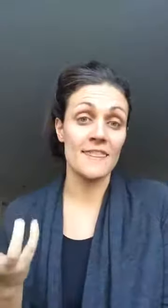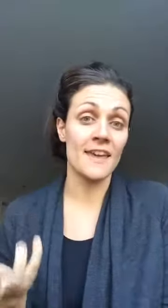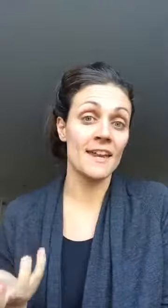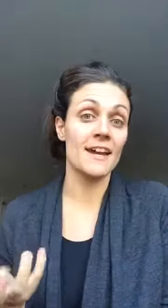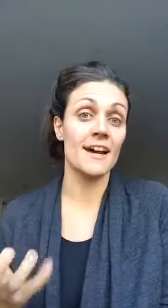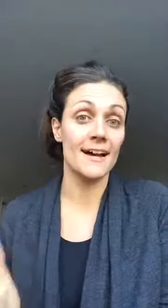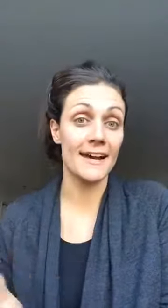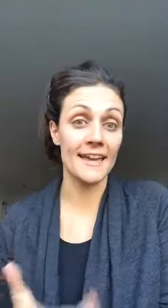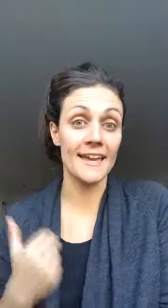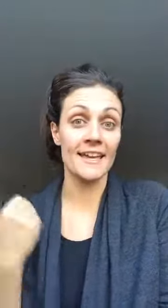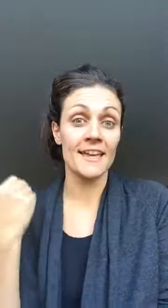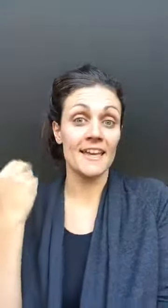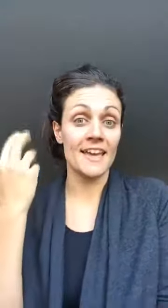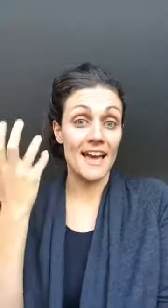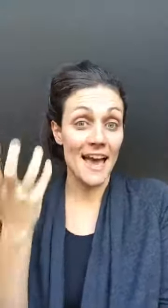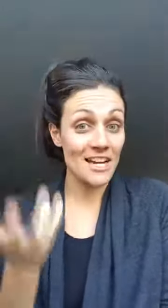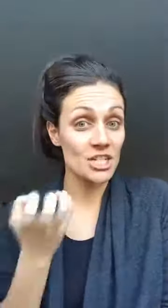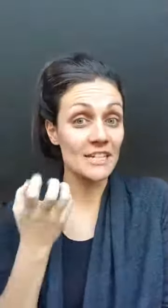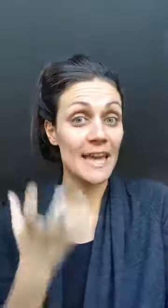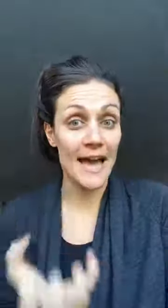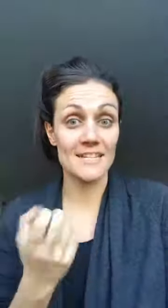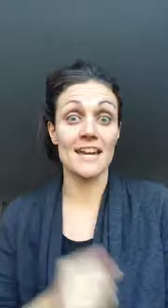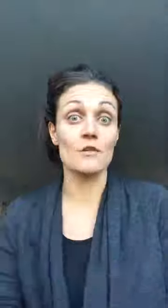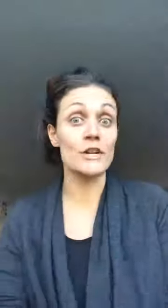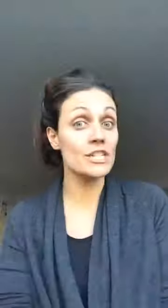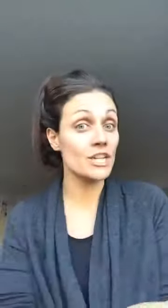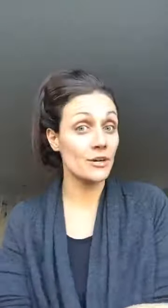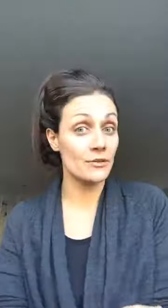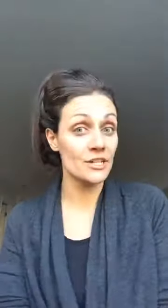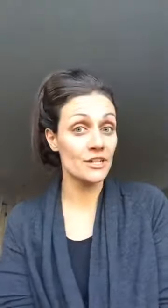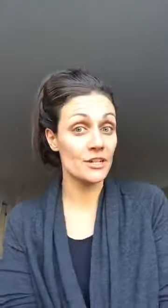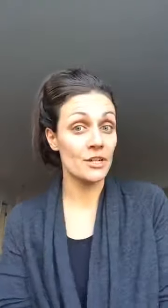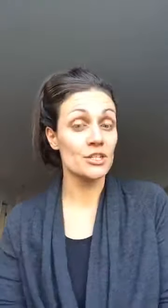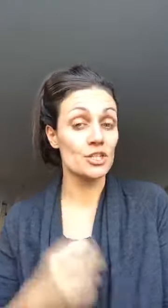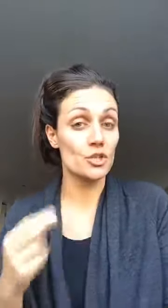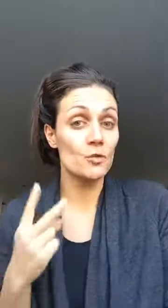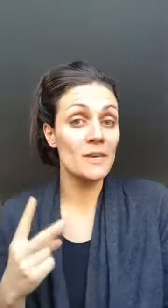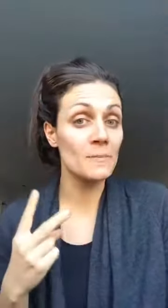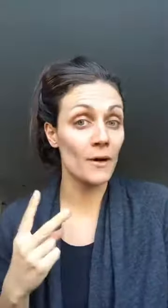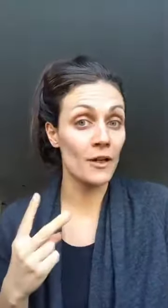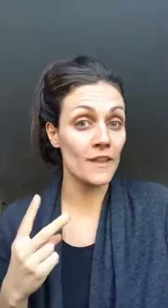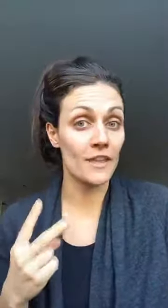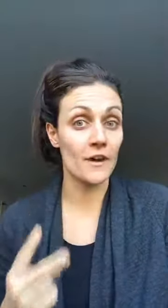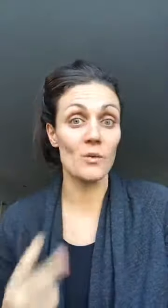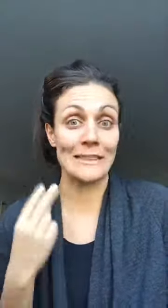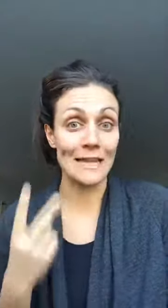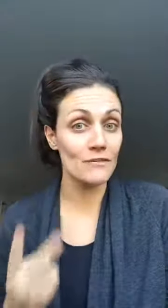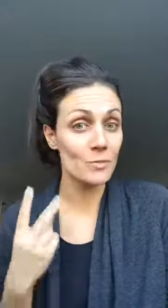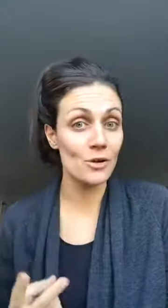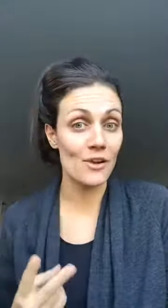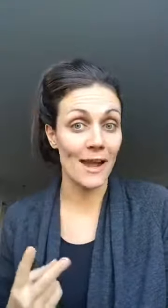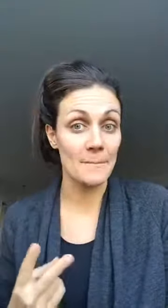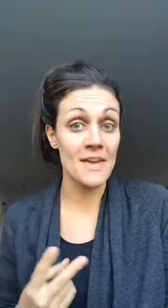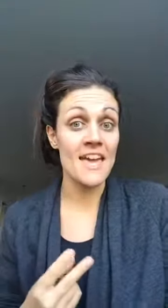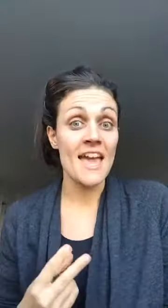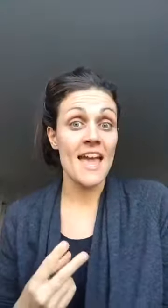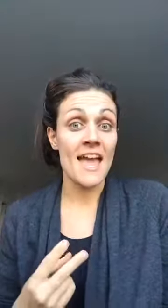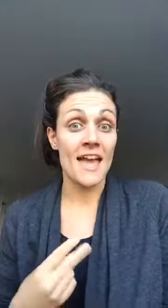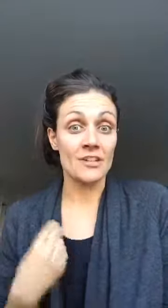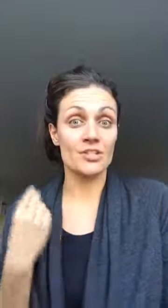then I actually asked I reached out to two people that I thought would love the program and sure